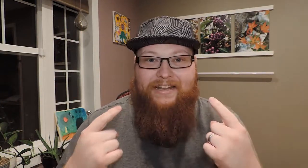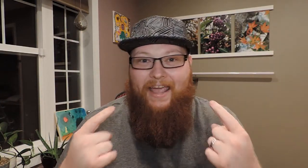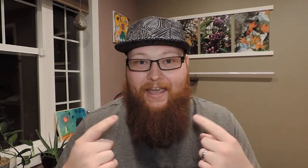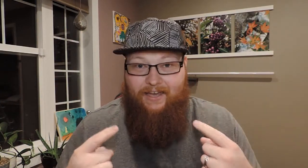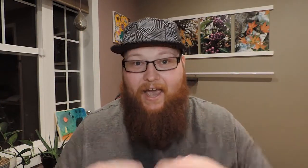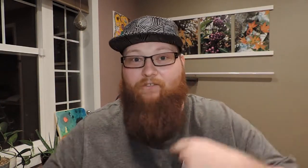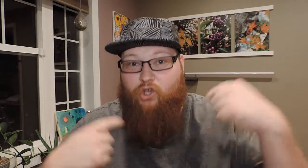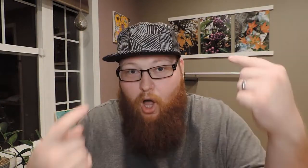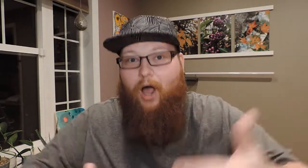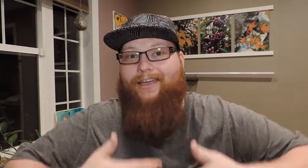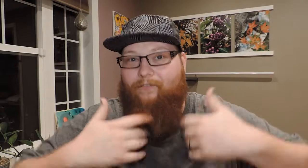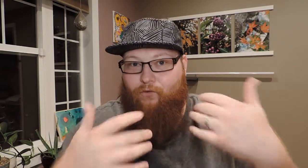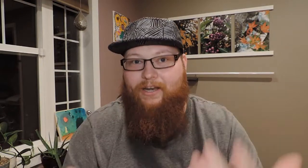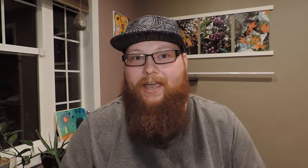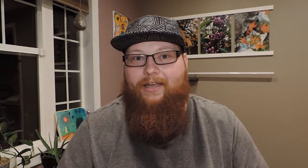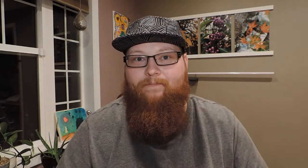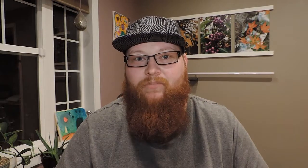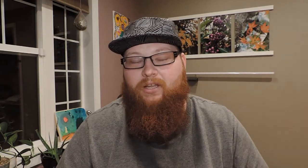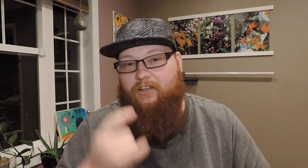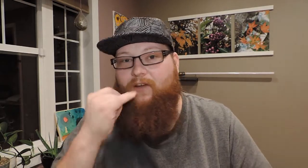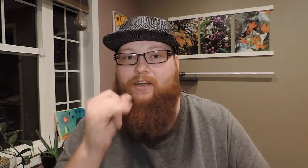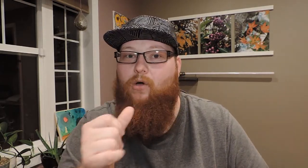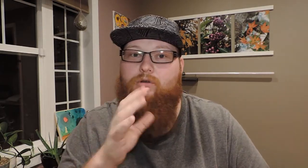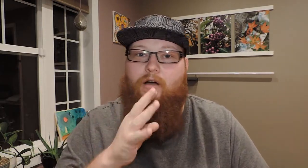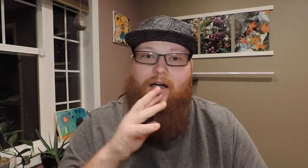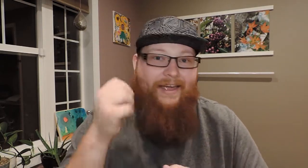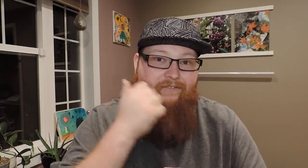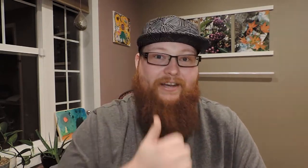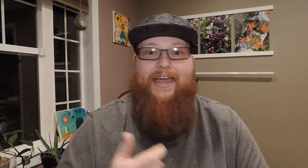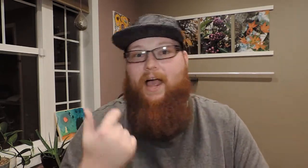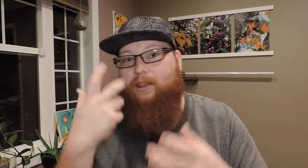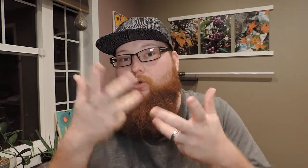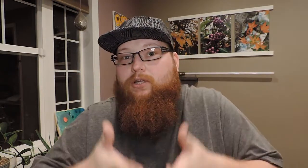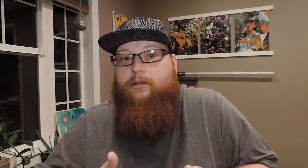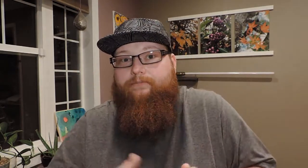day. I have to talk every day. Because if I don't talk every day, I lose it.